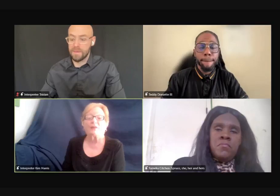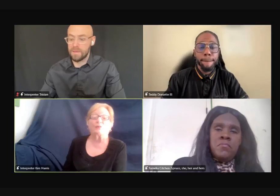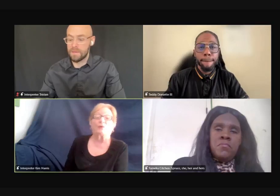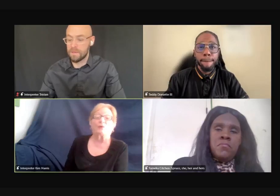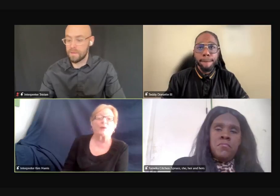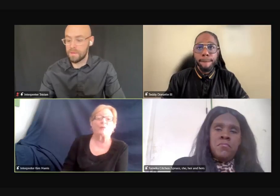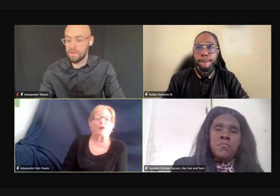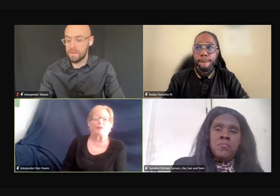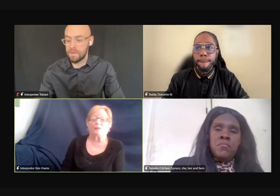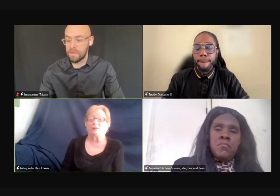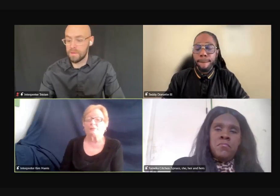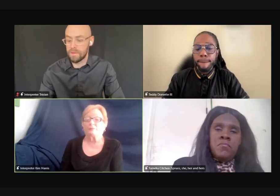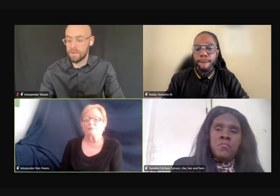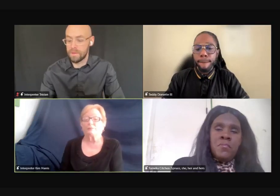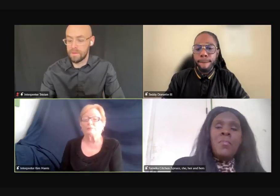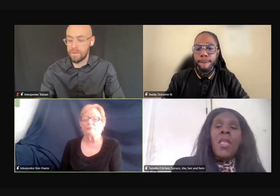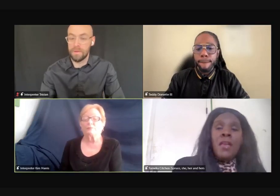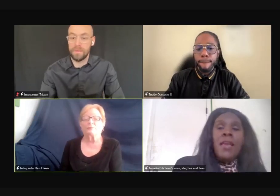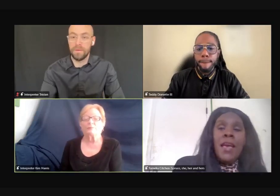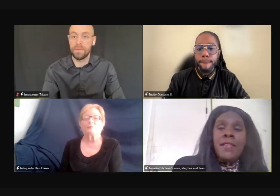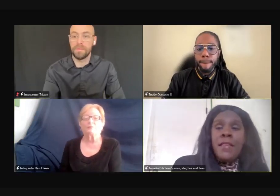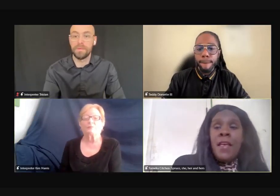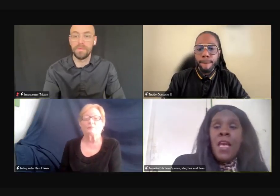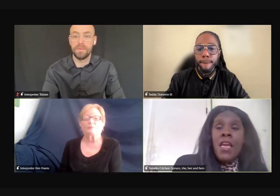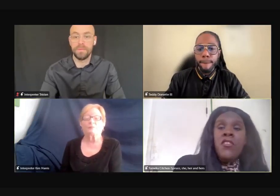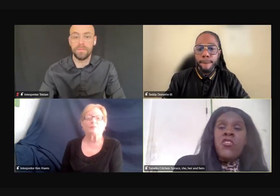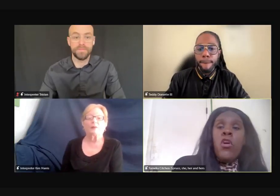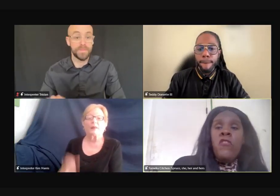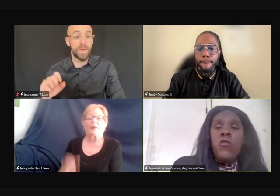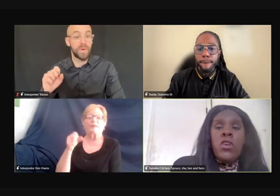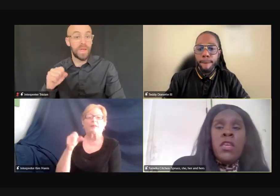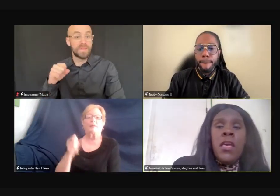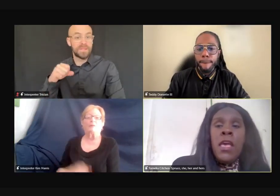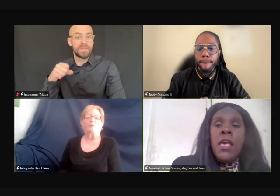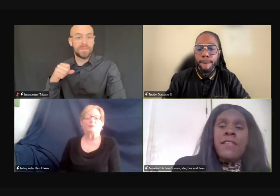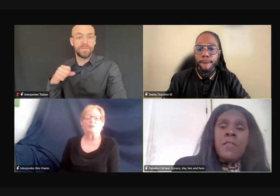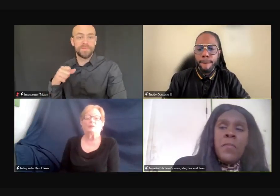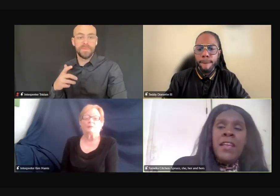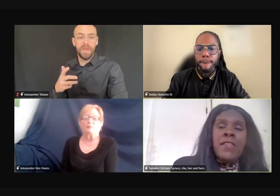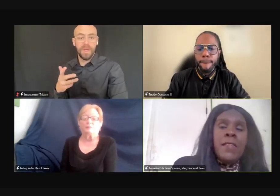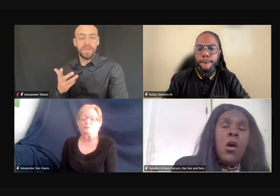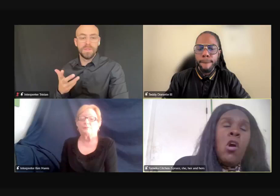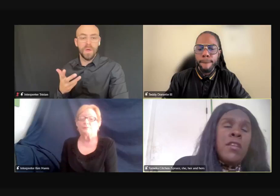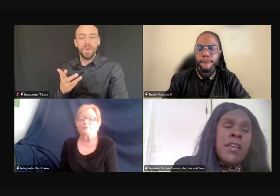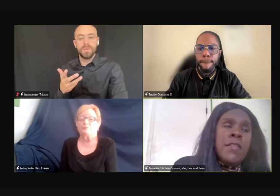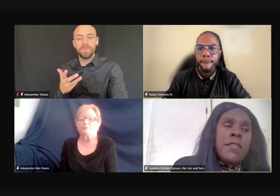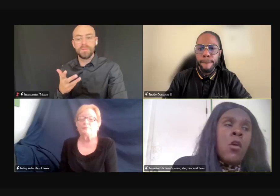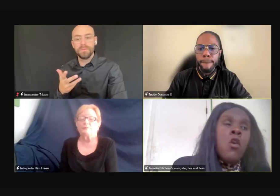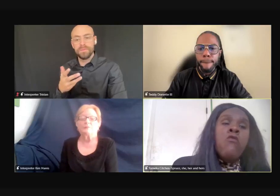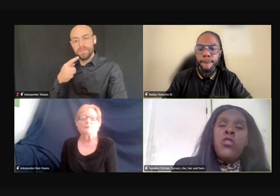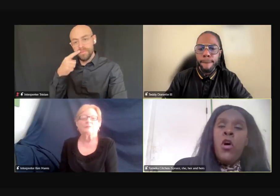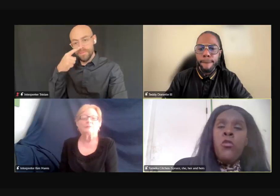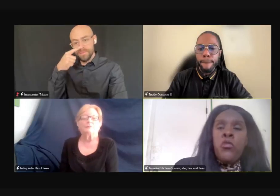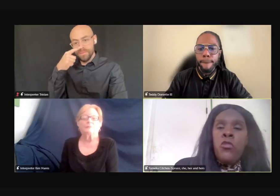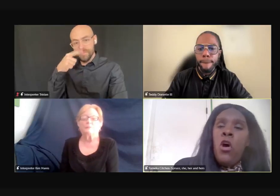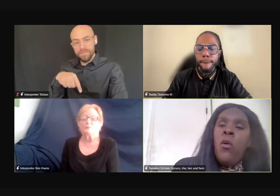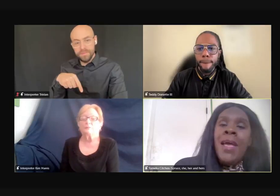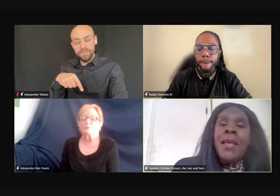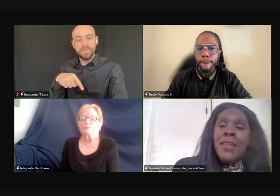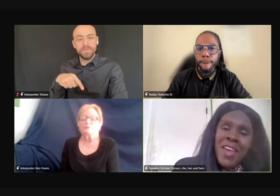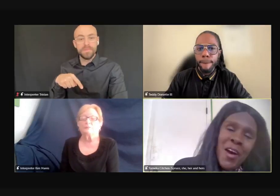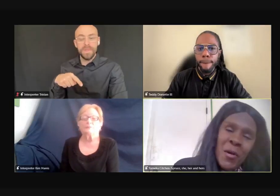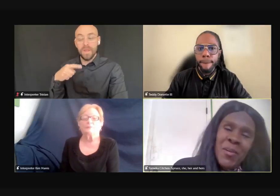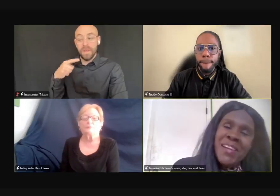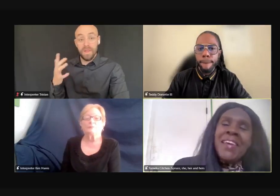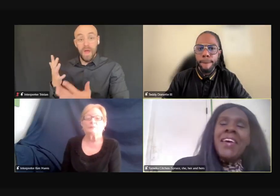it's good to have an interpreter no matter what. Yes. And so if you can explain to the audience, for those who